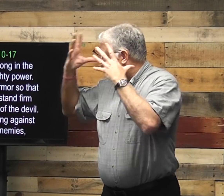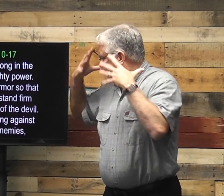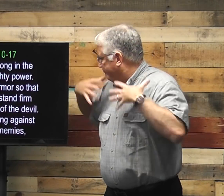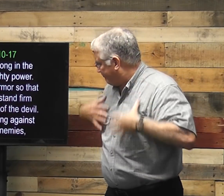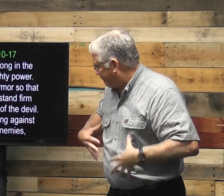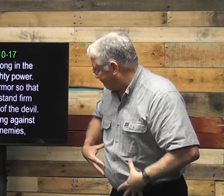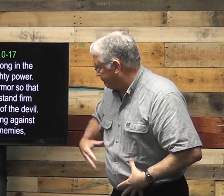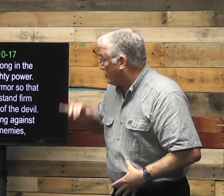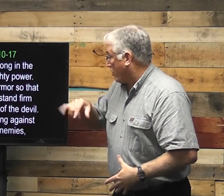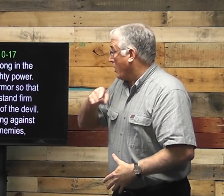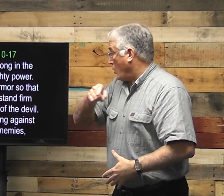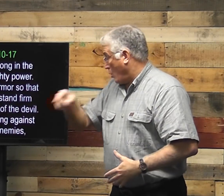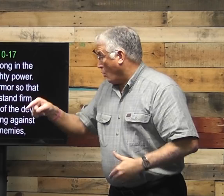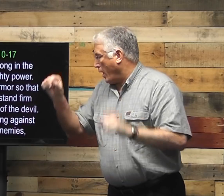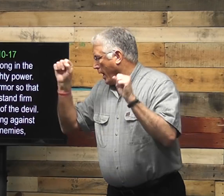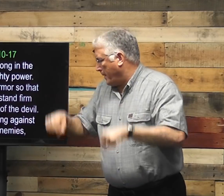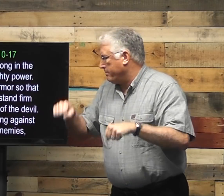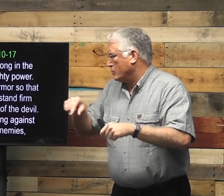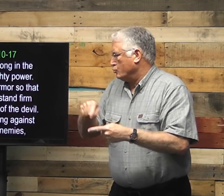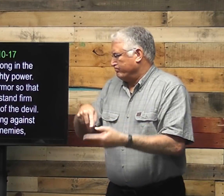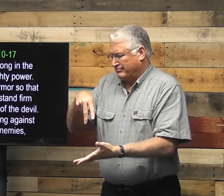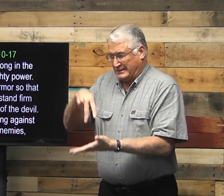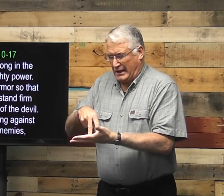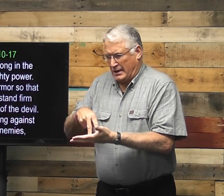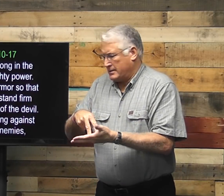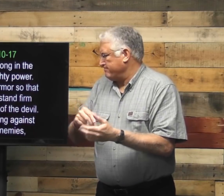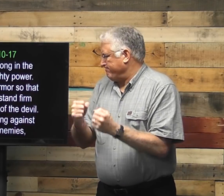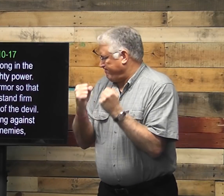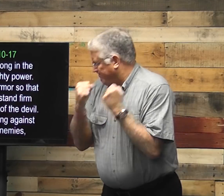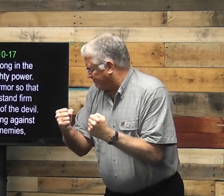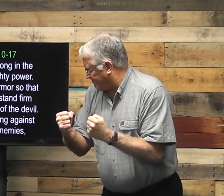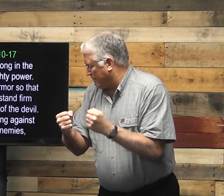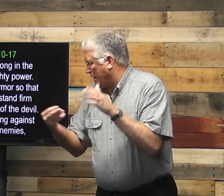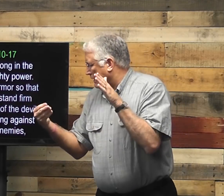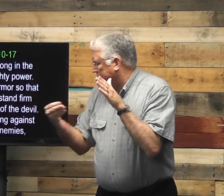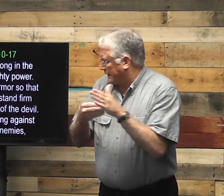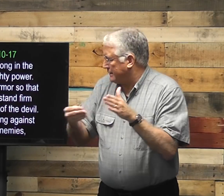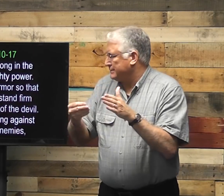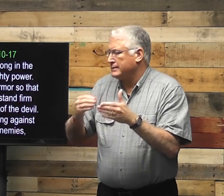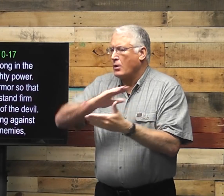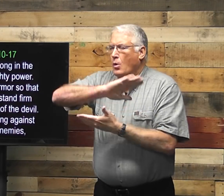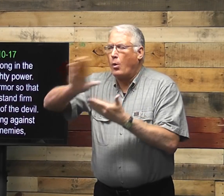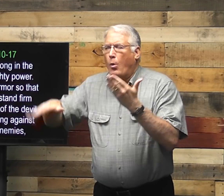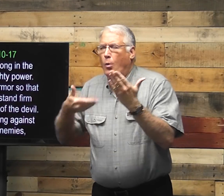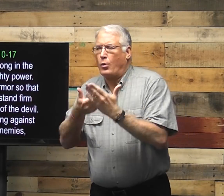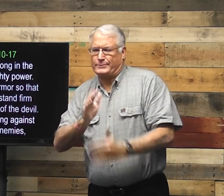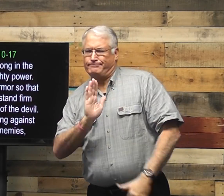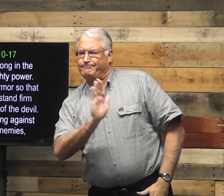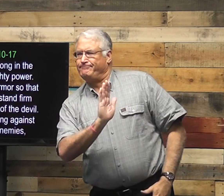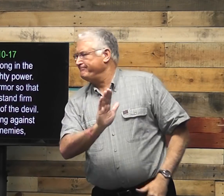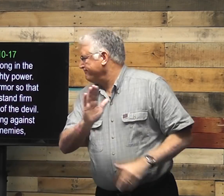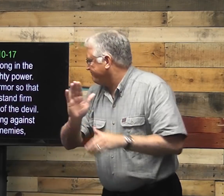so that you will be able to stand firm against all strategies